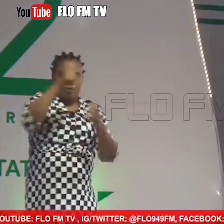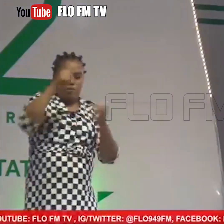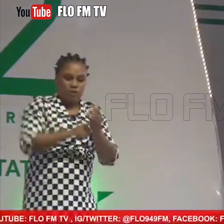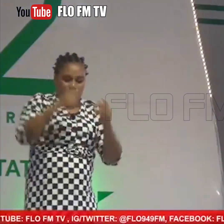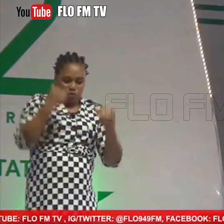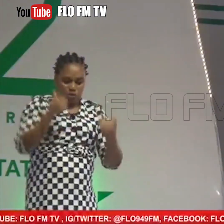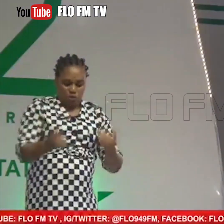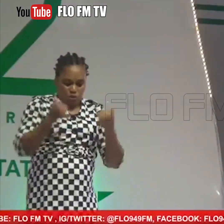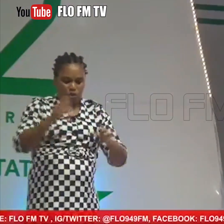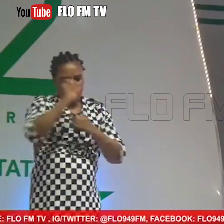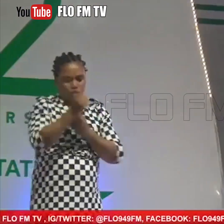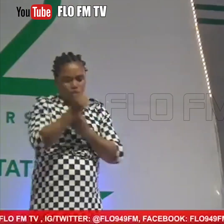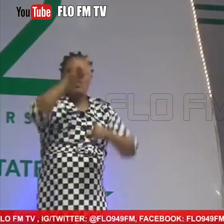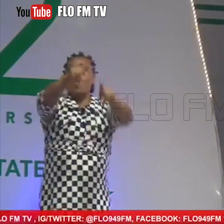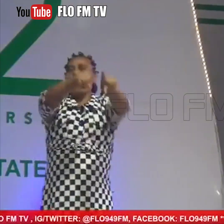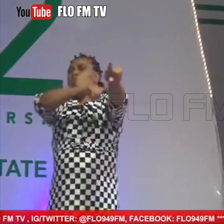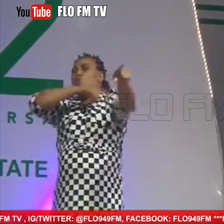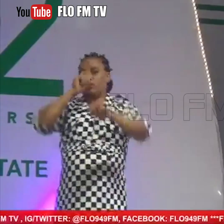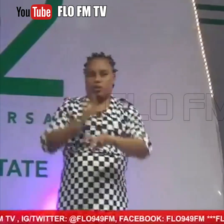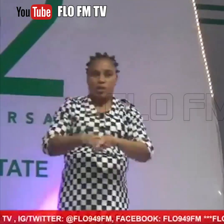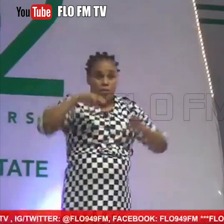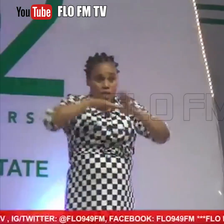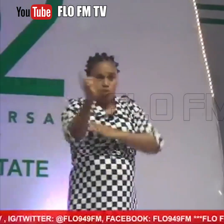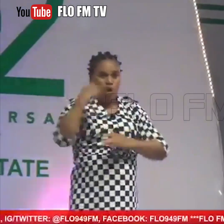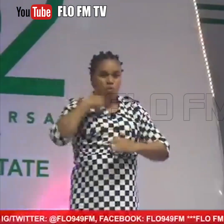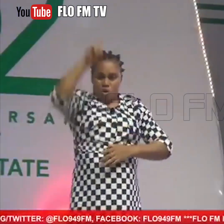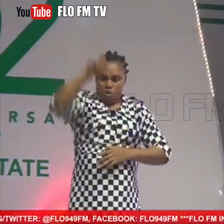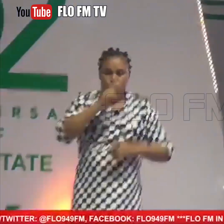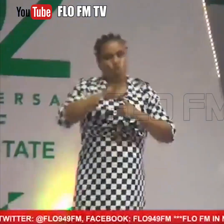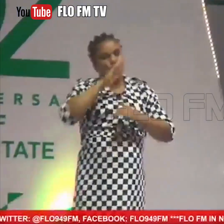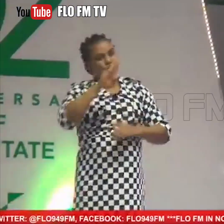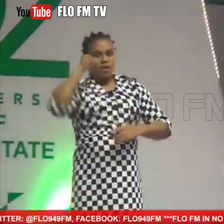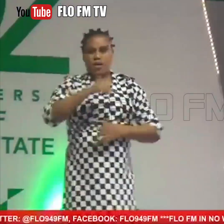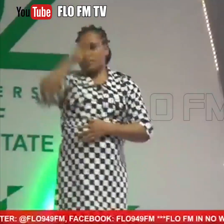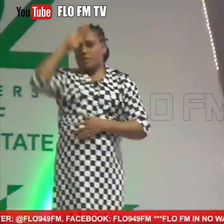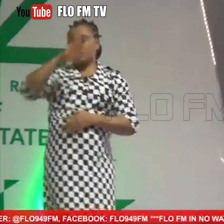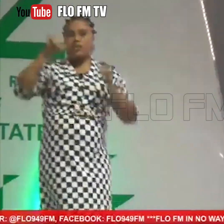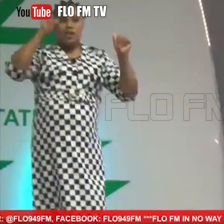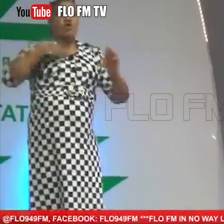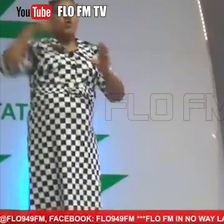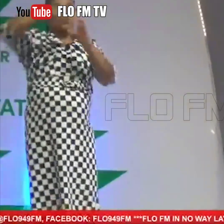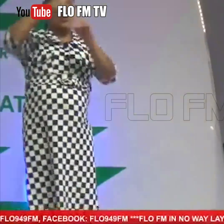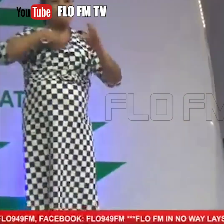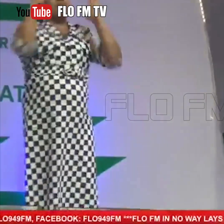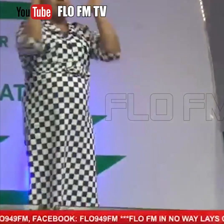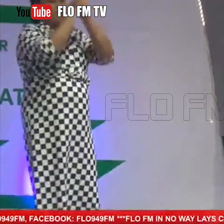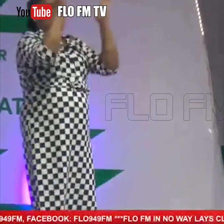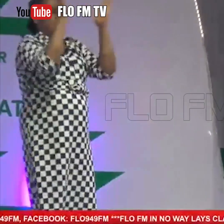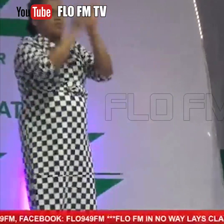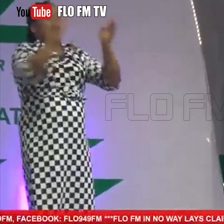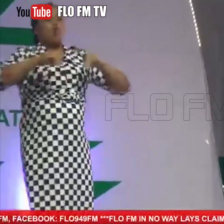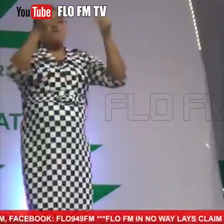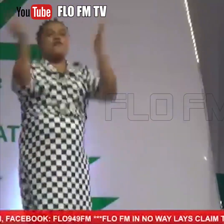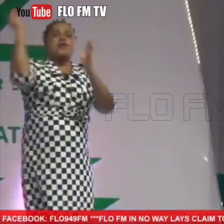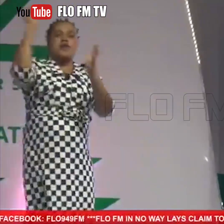current situation that we have been for a long time, into where we ought to be. Ladies and gentlemen, can you join me in giving a clap offering